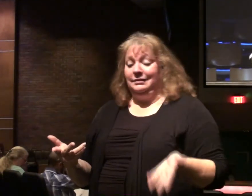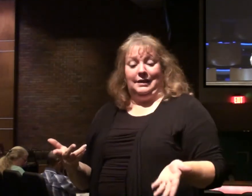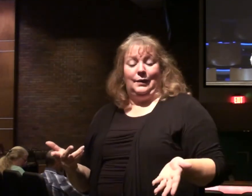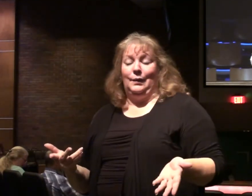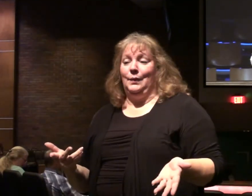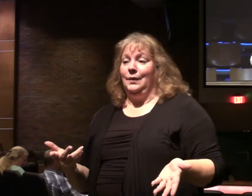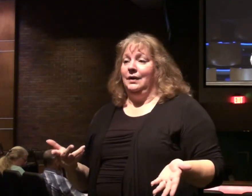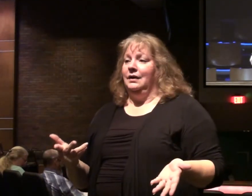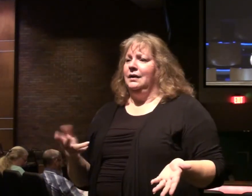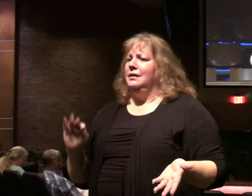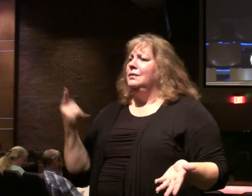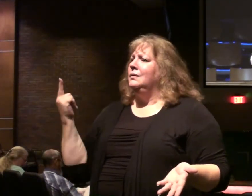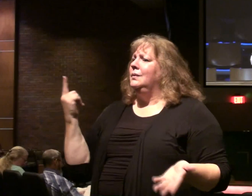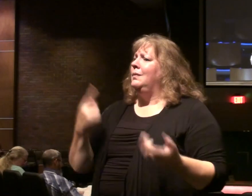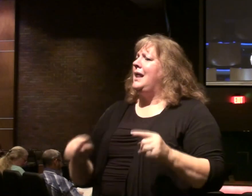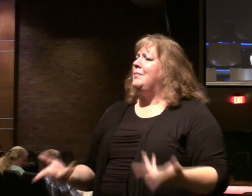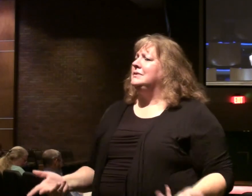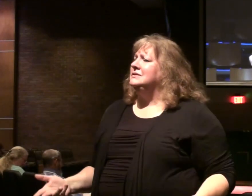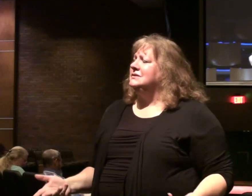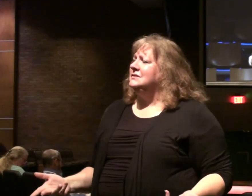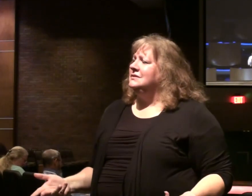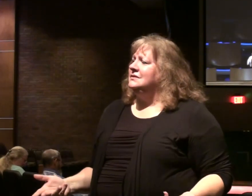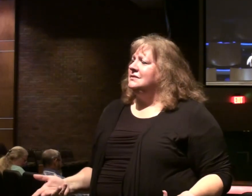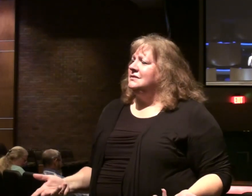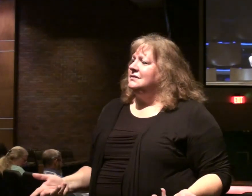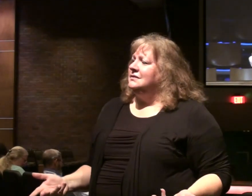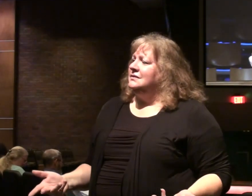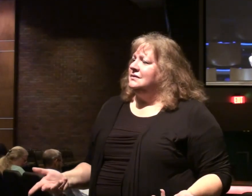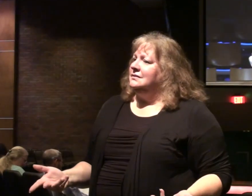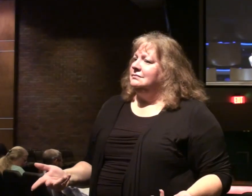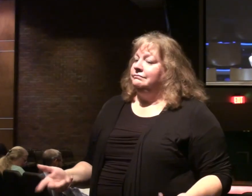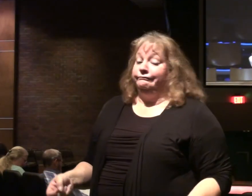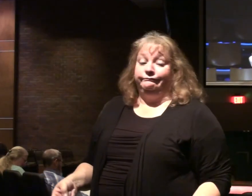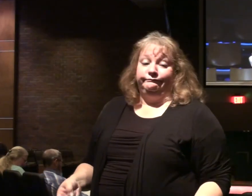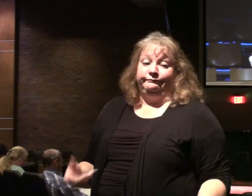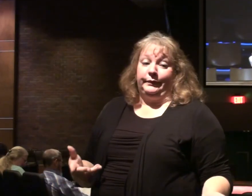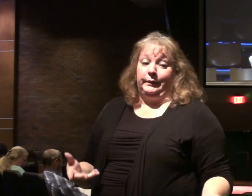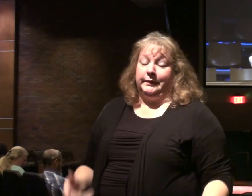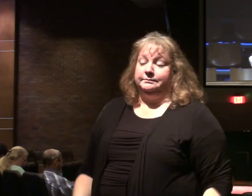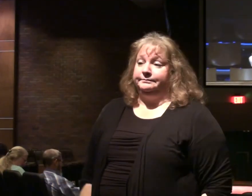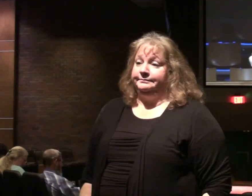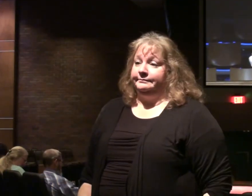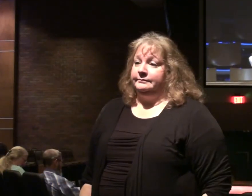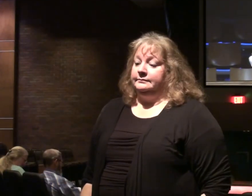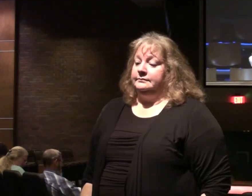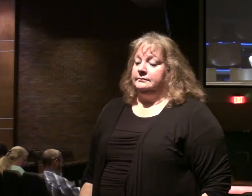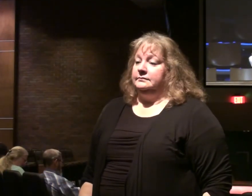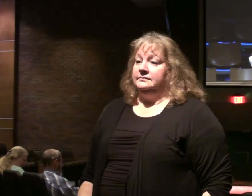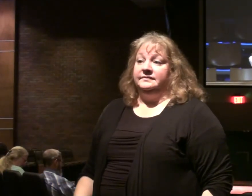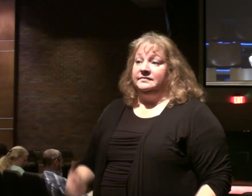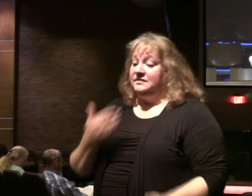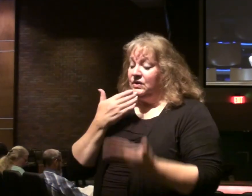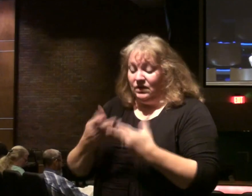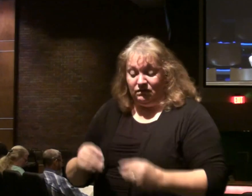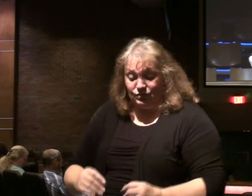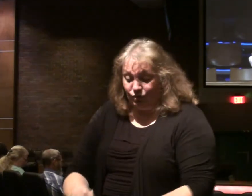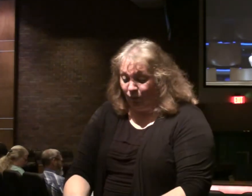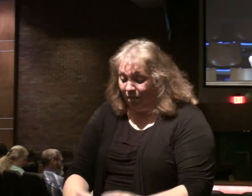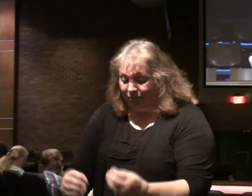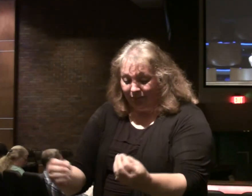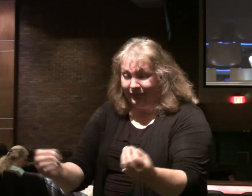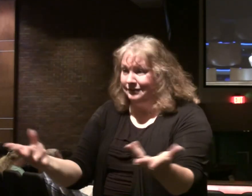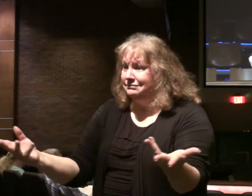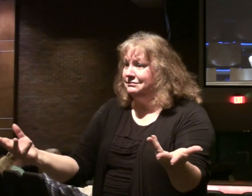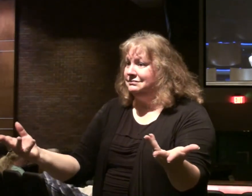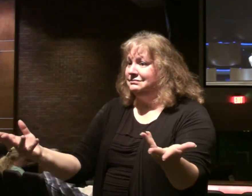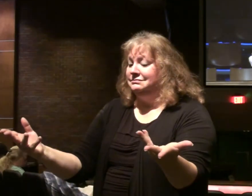and it's useless. What happens to you in verse 35, it's thrown out. Not even good for the soil. It's completely